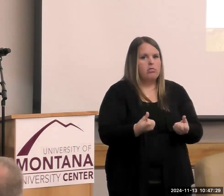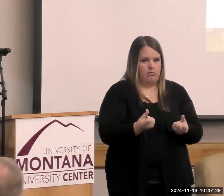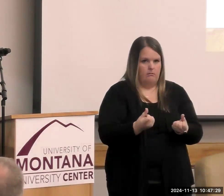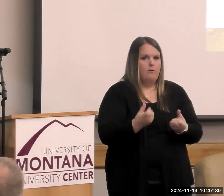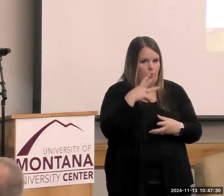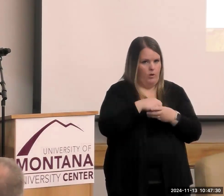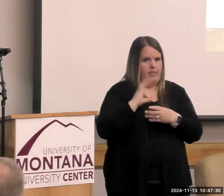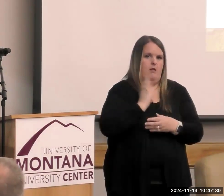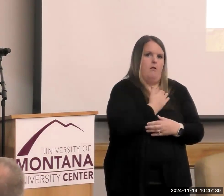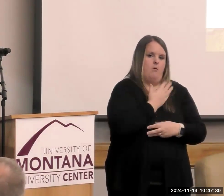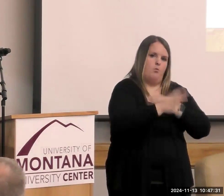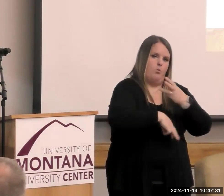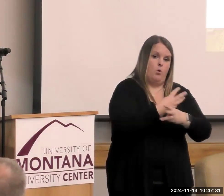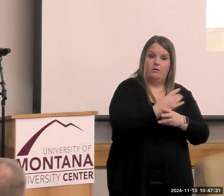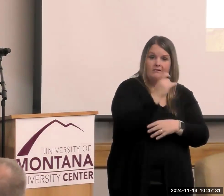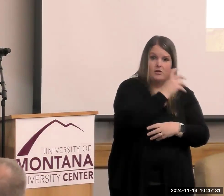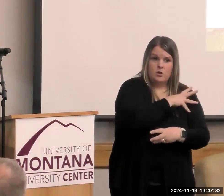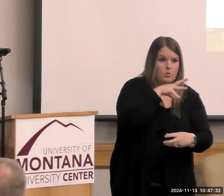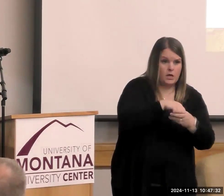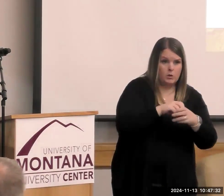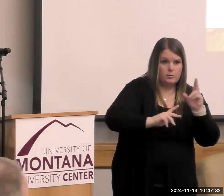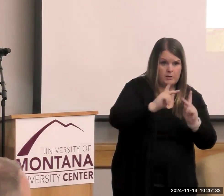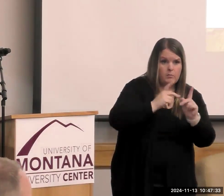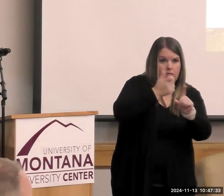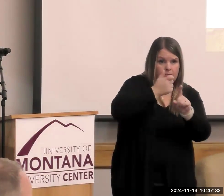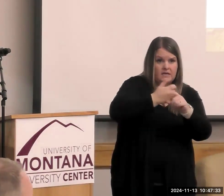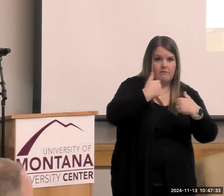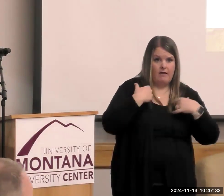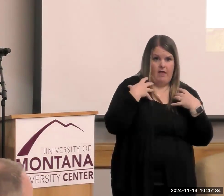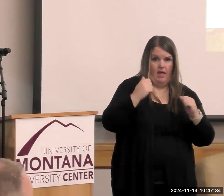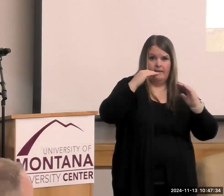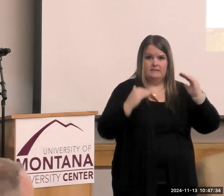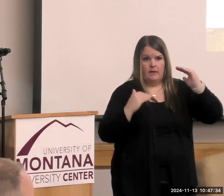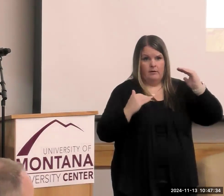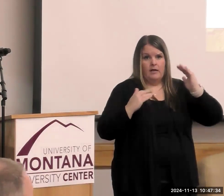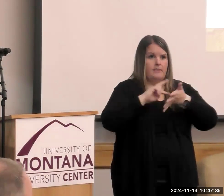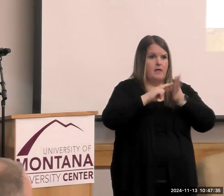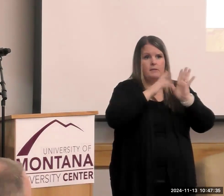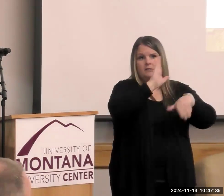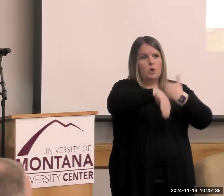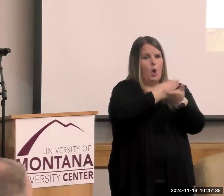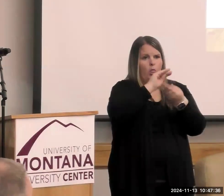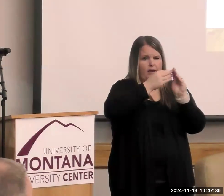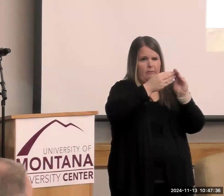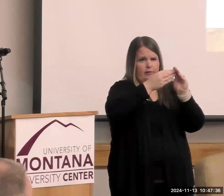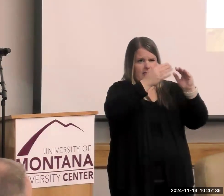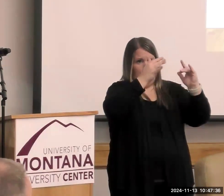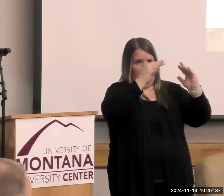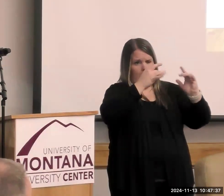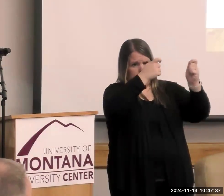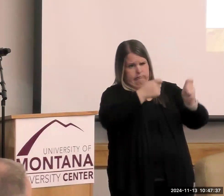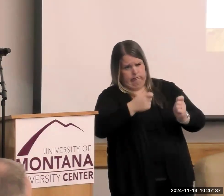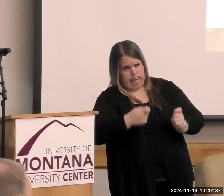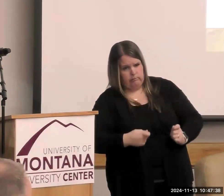our nation. If we don't include groups that have health disparities, it pulls all the numbers down, and it decreases our